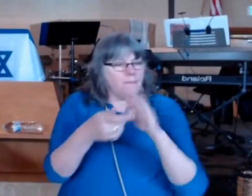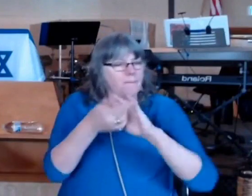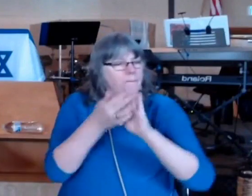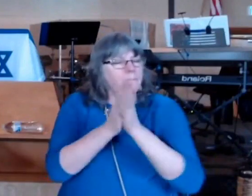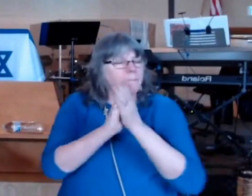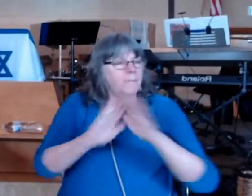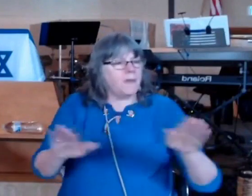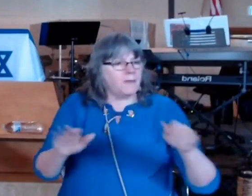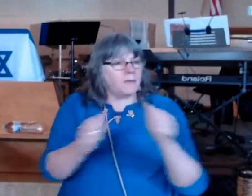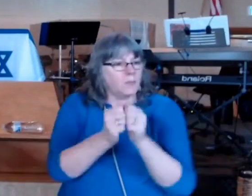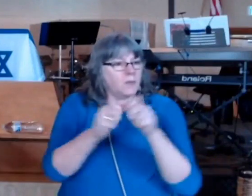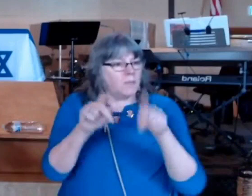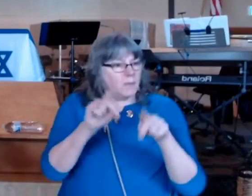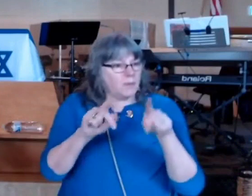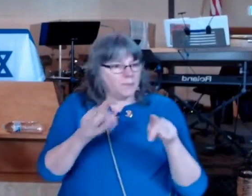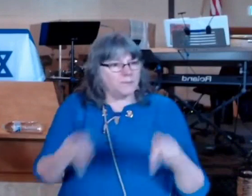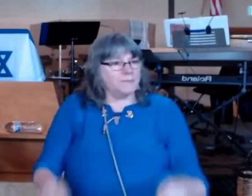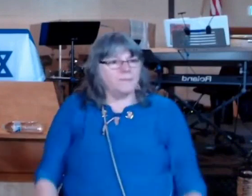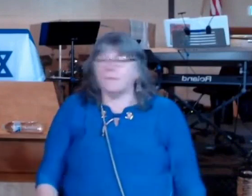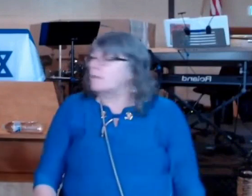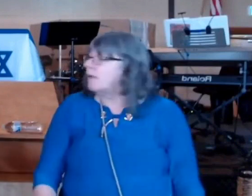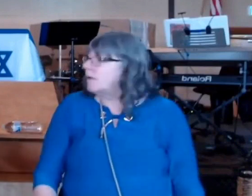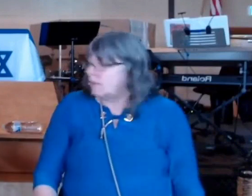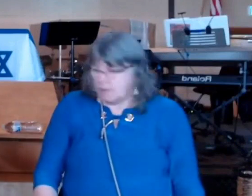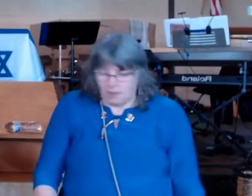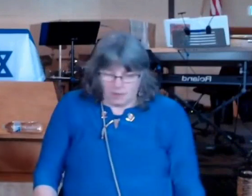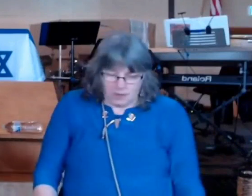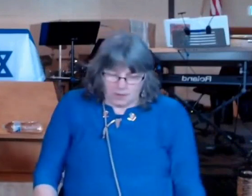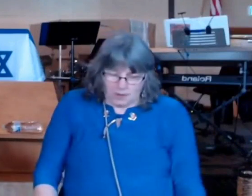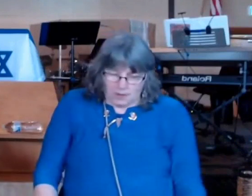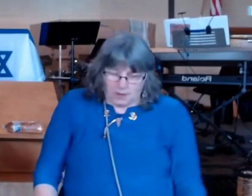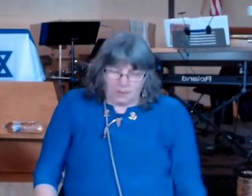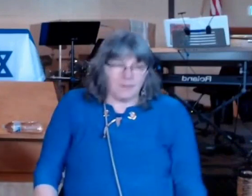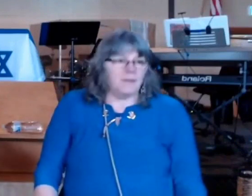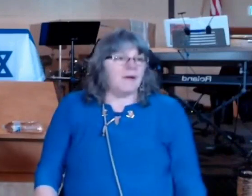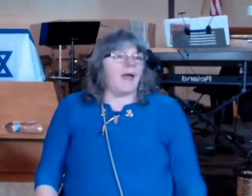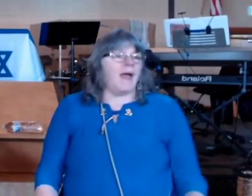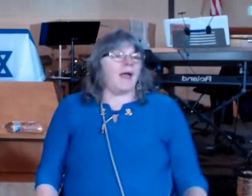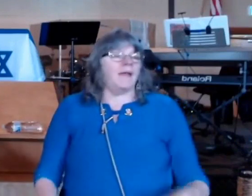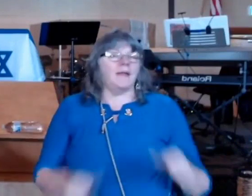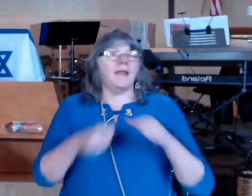it to the peacemaker between man and man